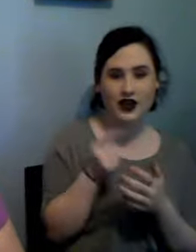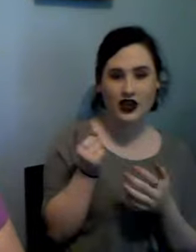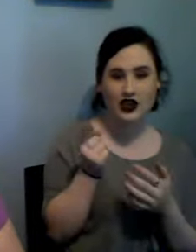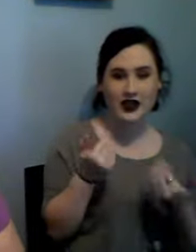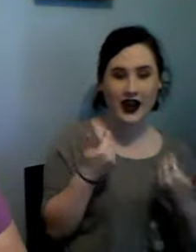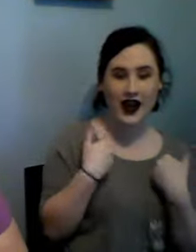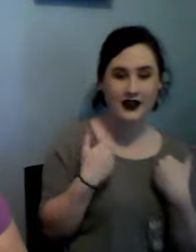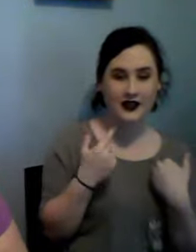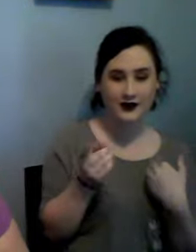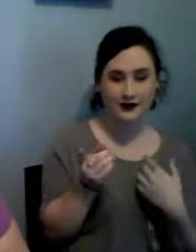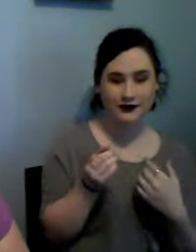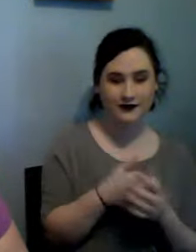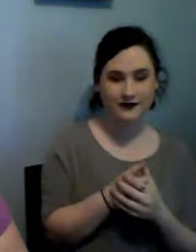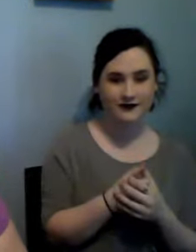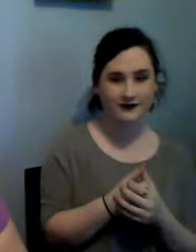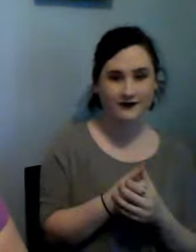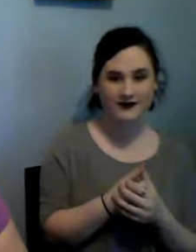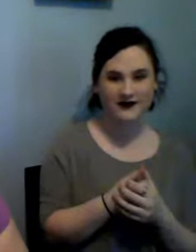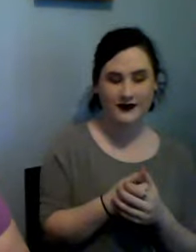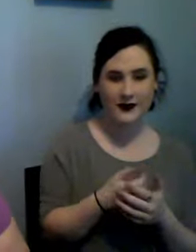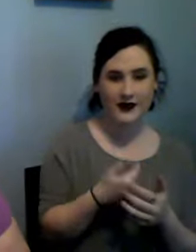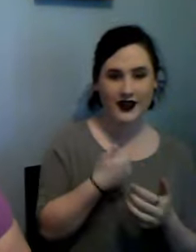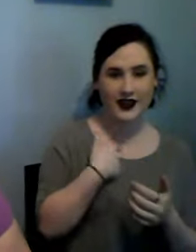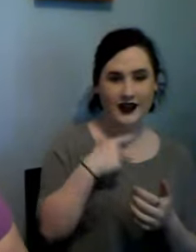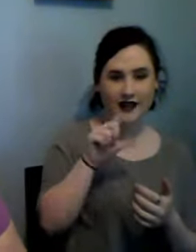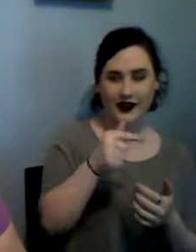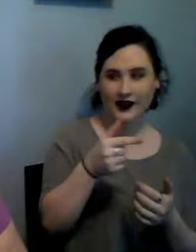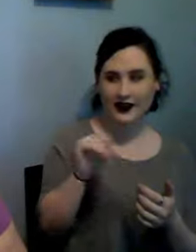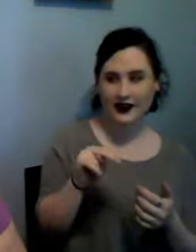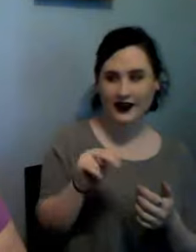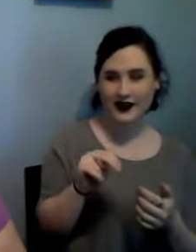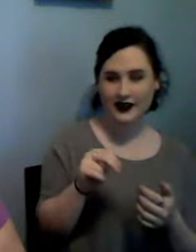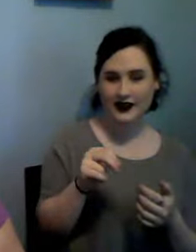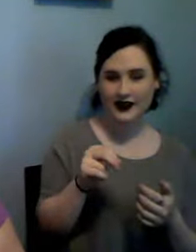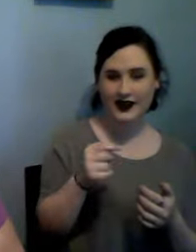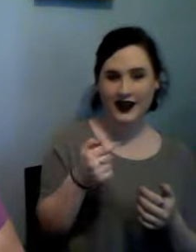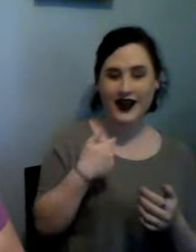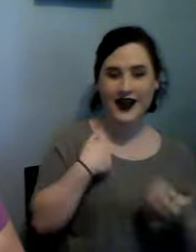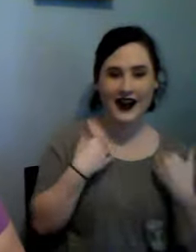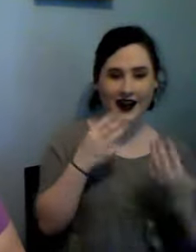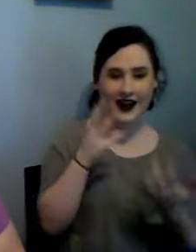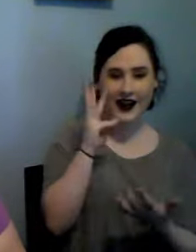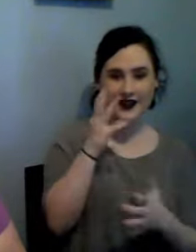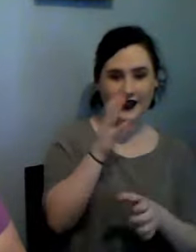mine she's lagging I think she's done had six cups this morning